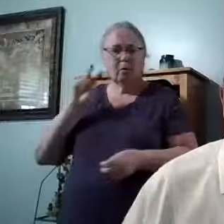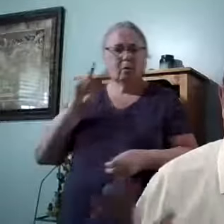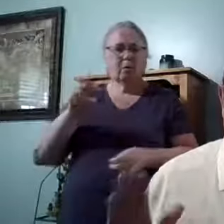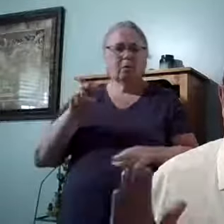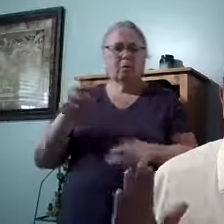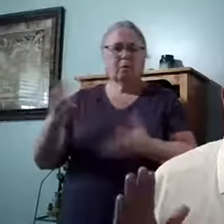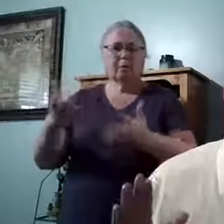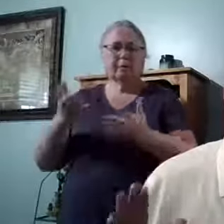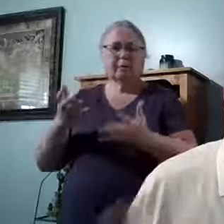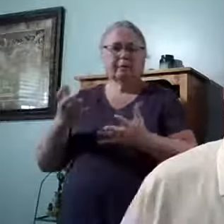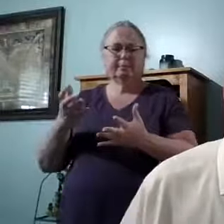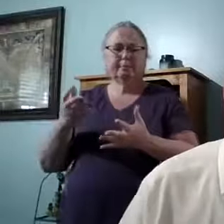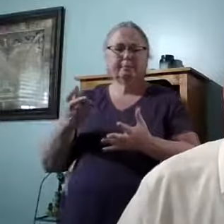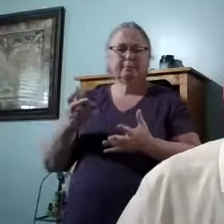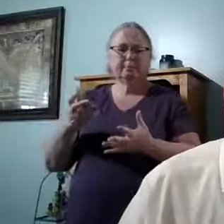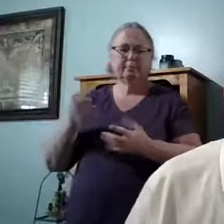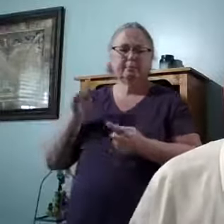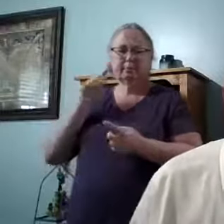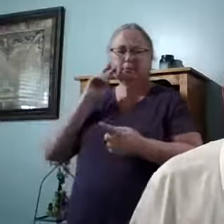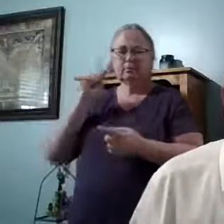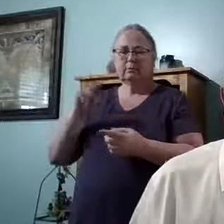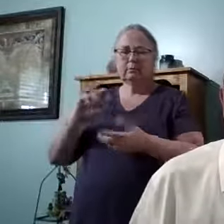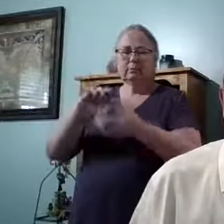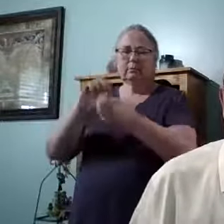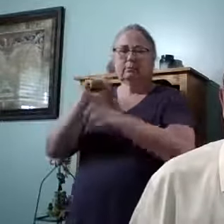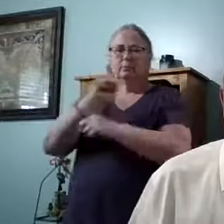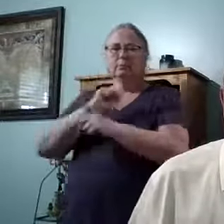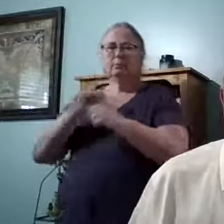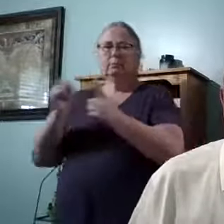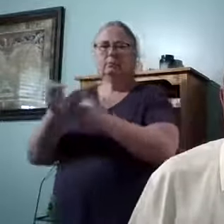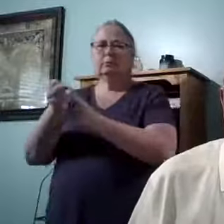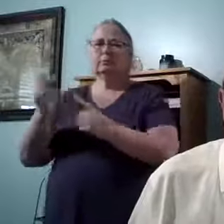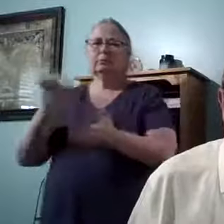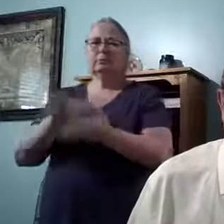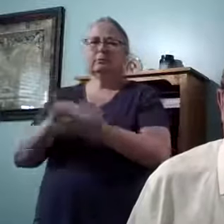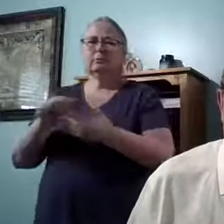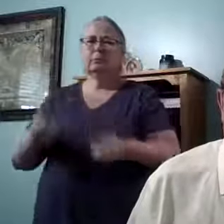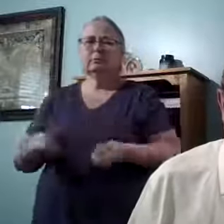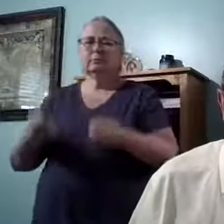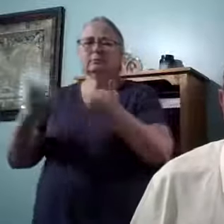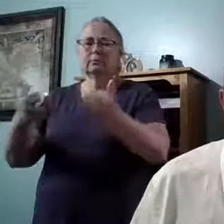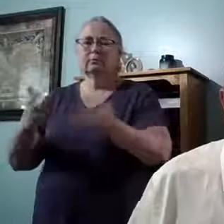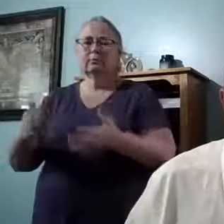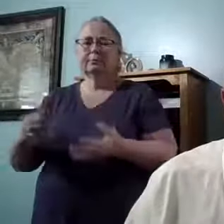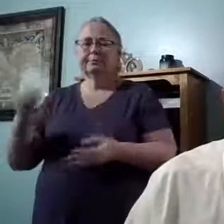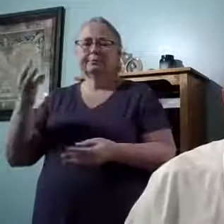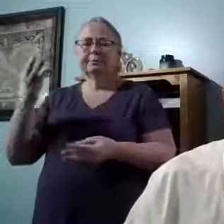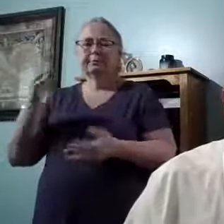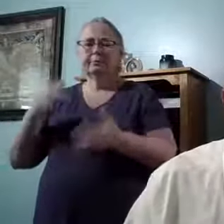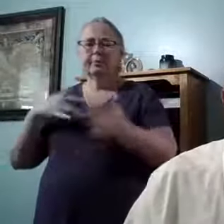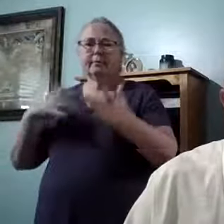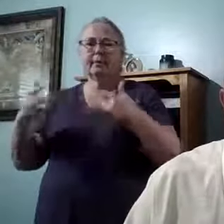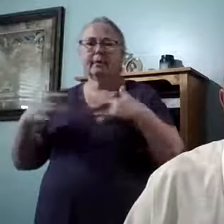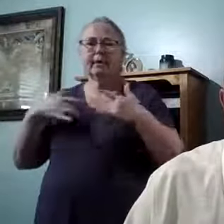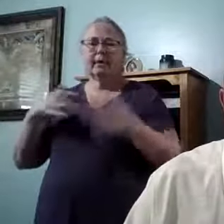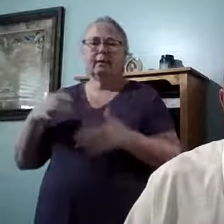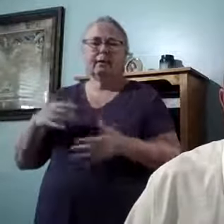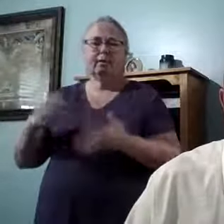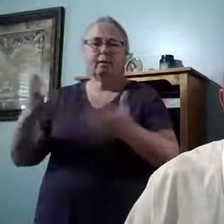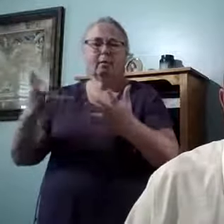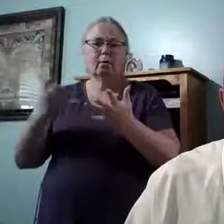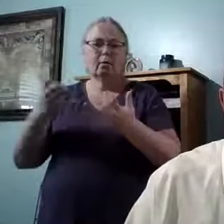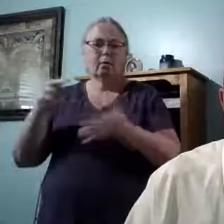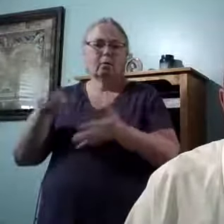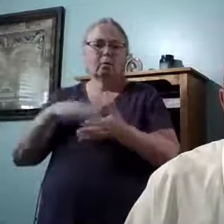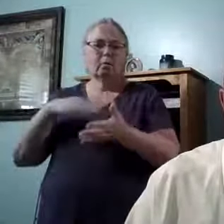to look at the situation that causes the anxiety. I want